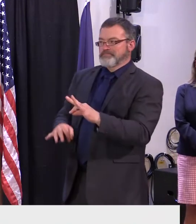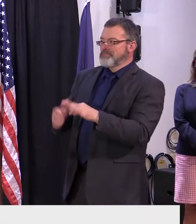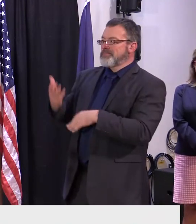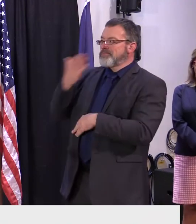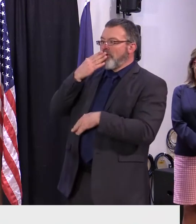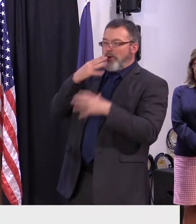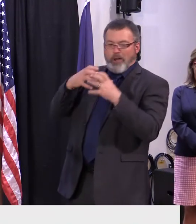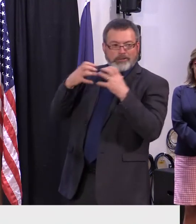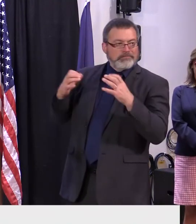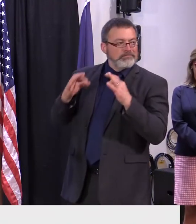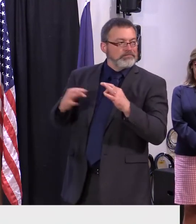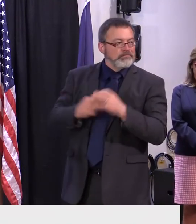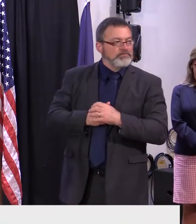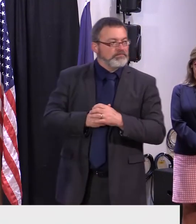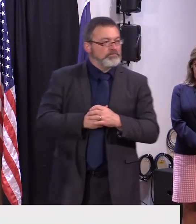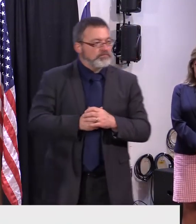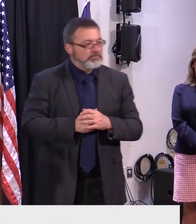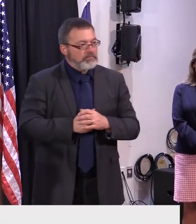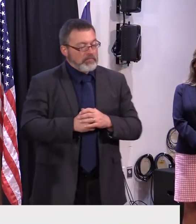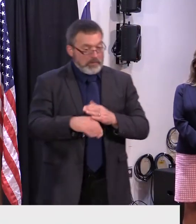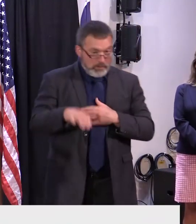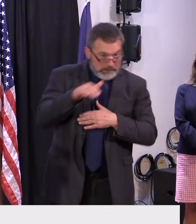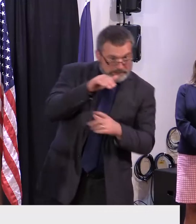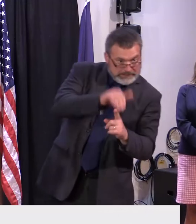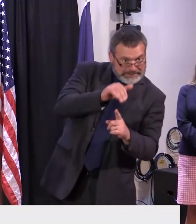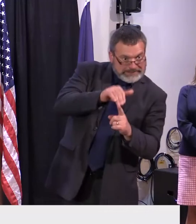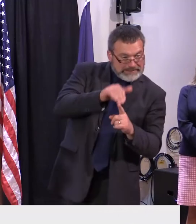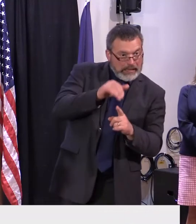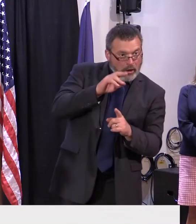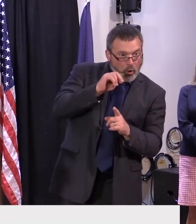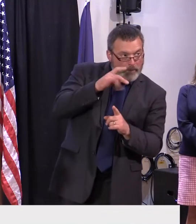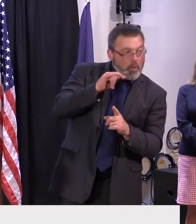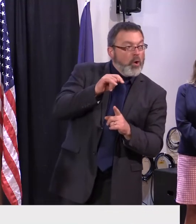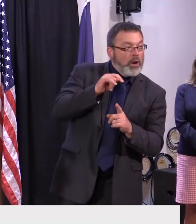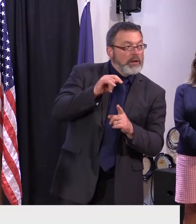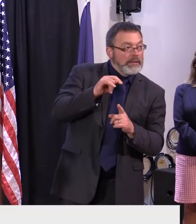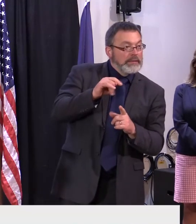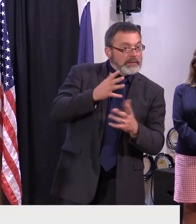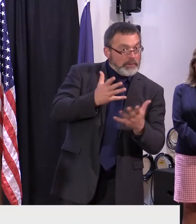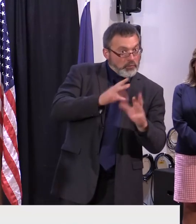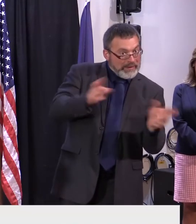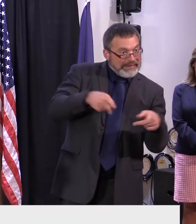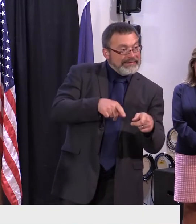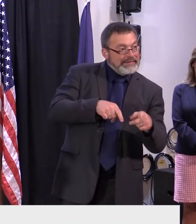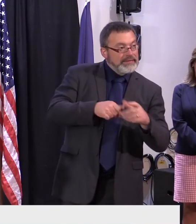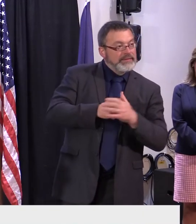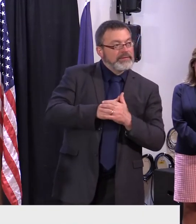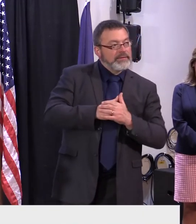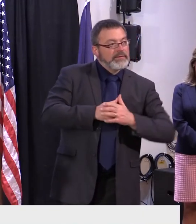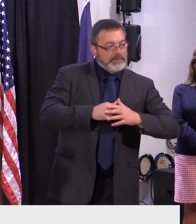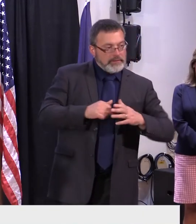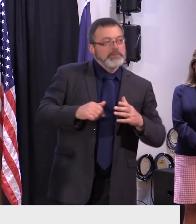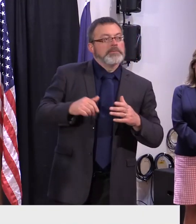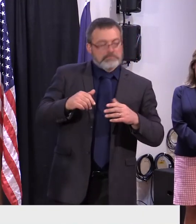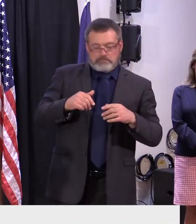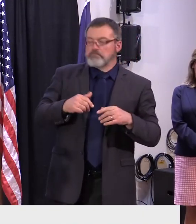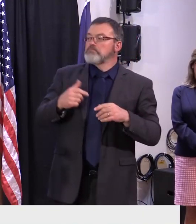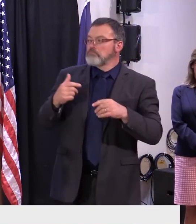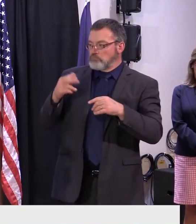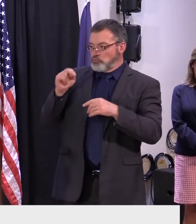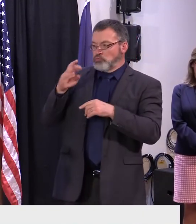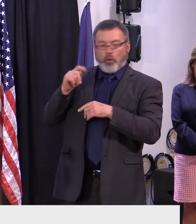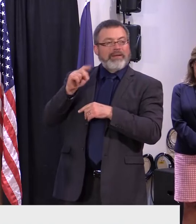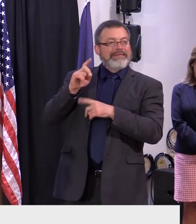i think i see that you're unmuted now yeah yeah i just wanted to ask the governor um he